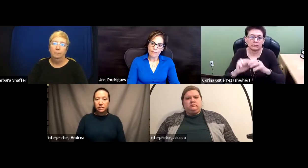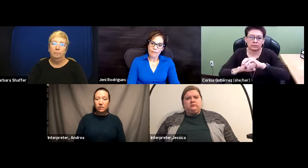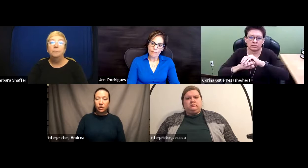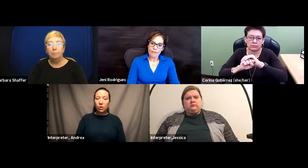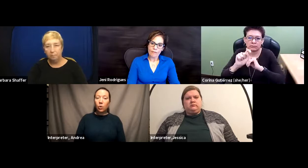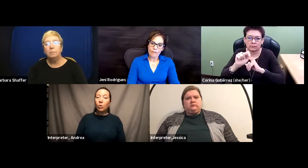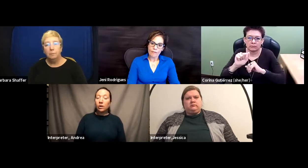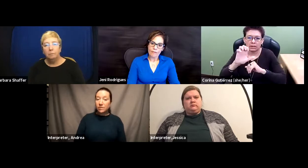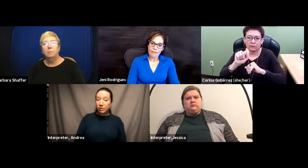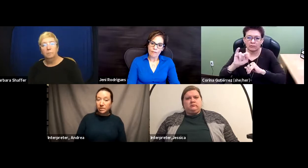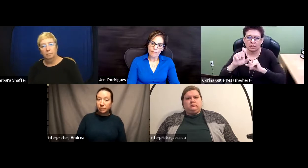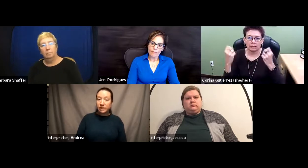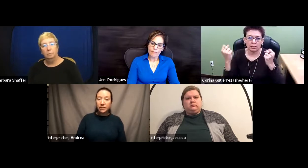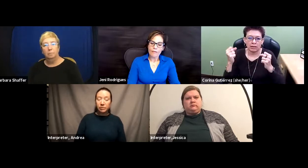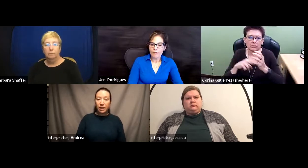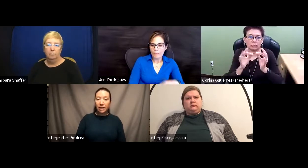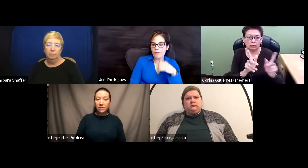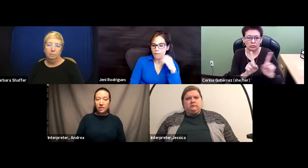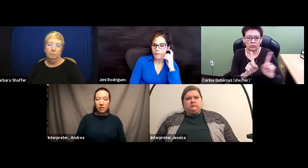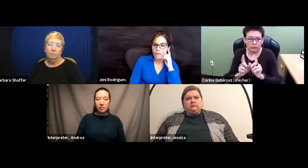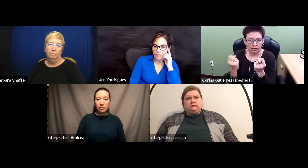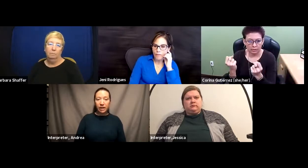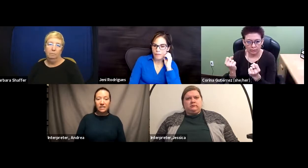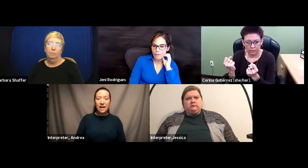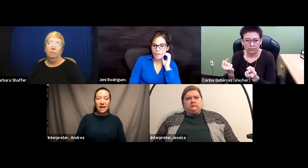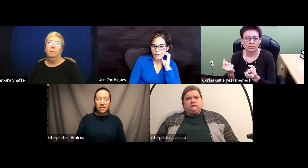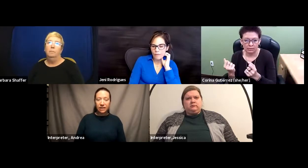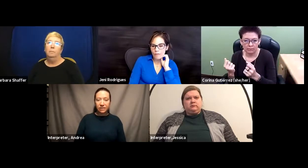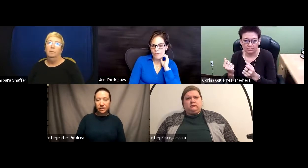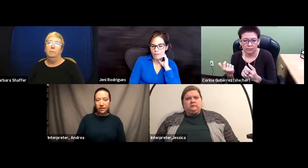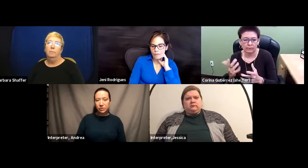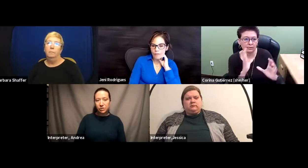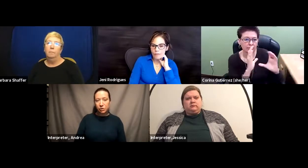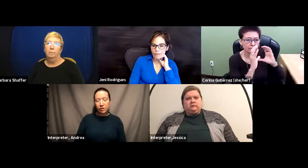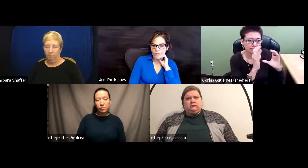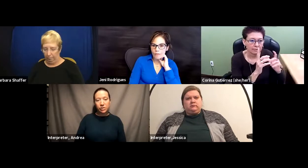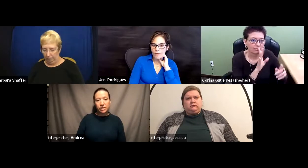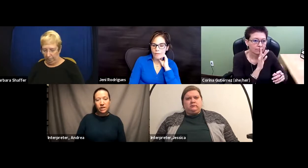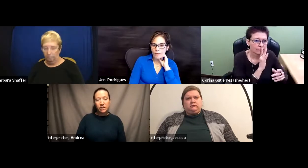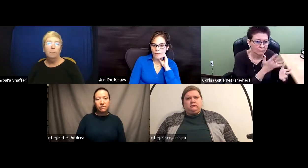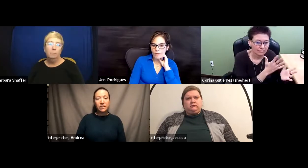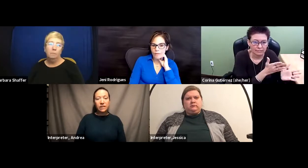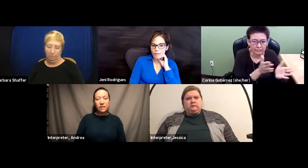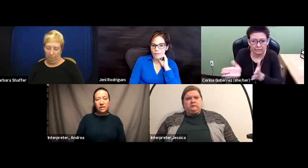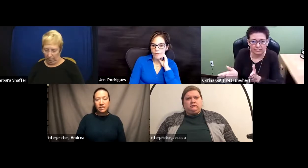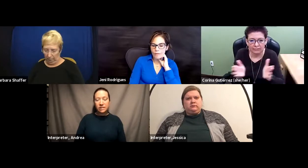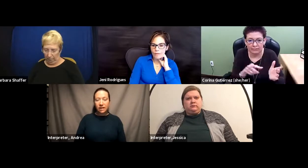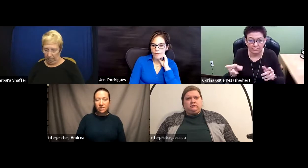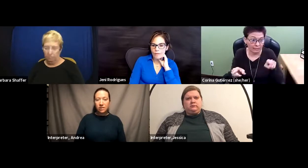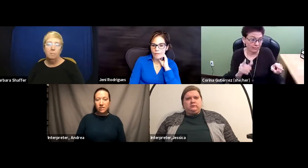or if someone is completely blind, they may be relying on tactile sign language interpreting, which is feeling the signs on